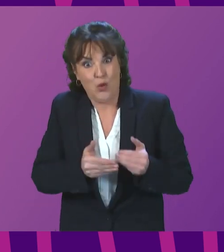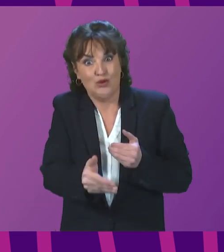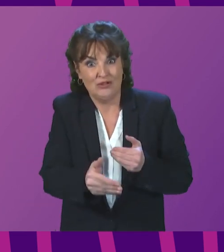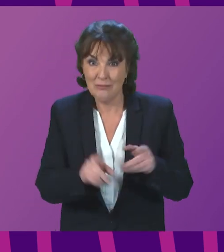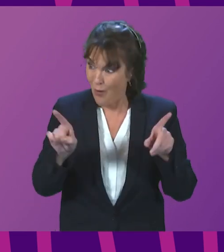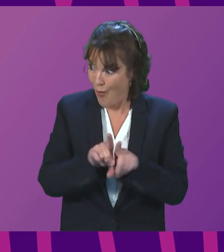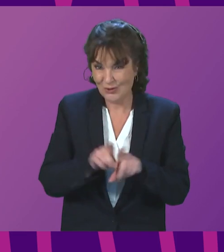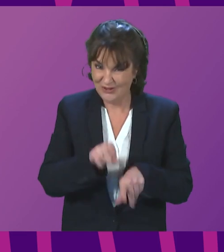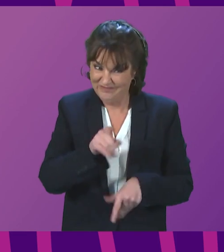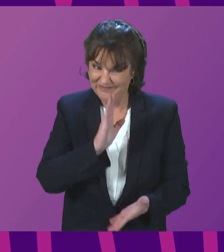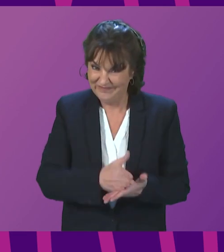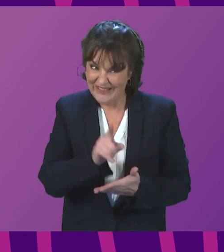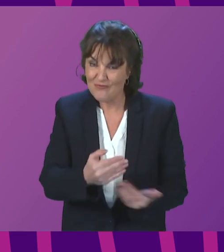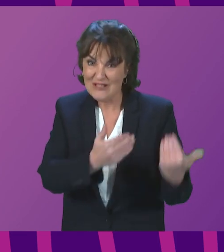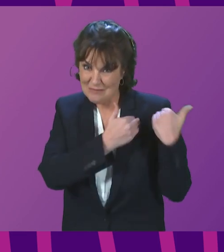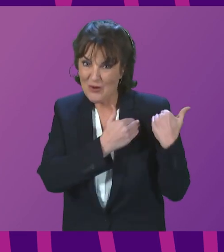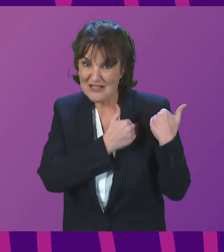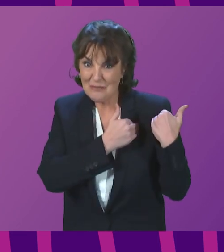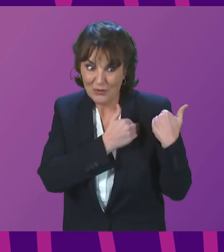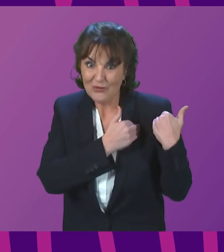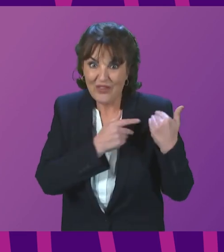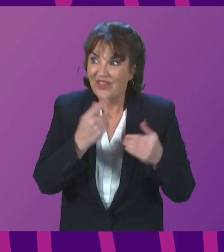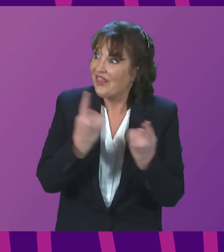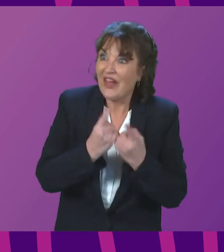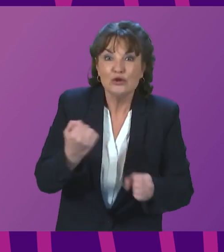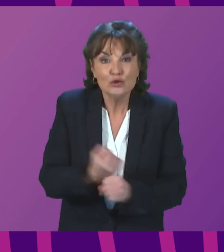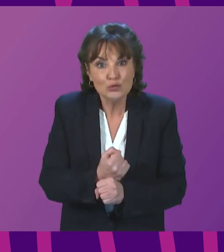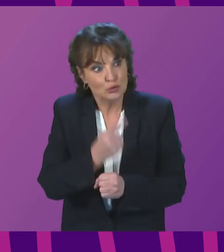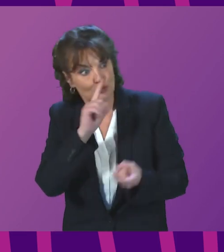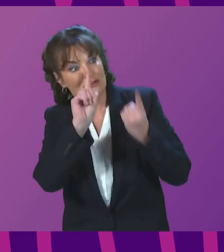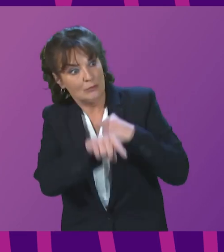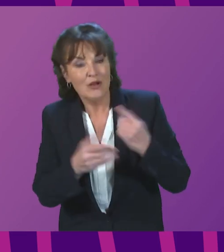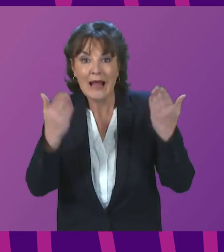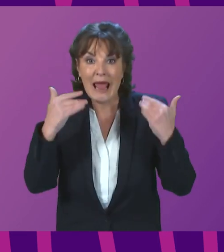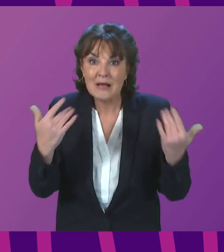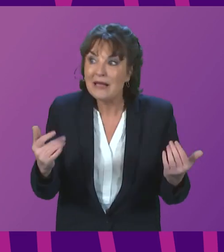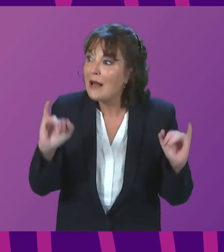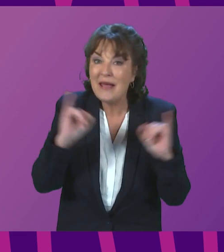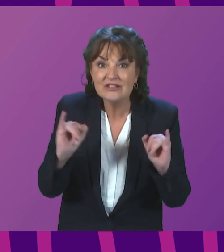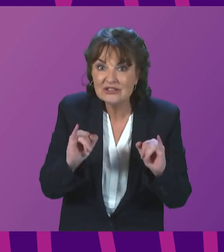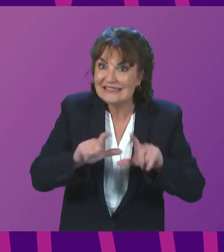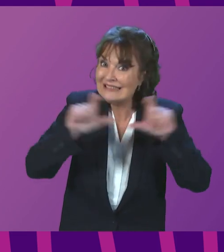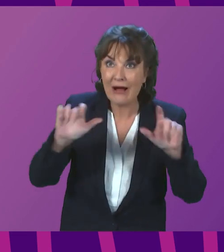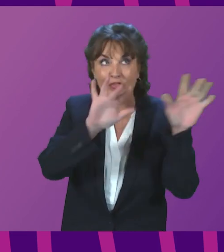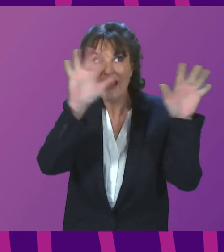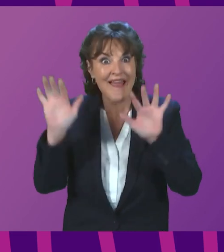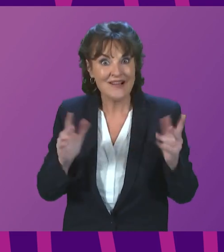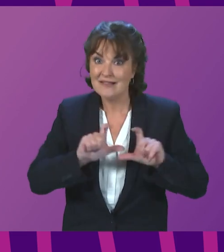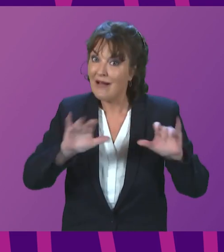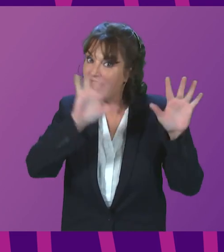frankly, the responsible action to take in response to the climate emergency, which I repeat, has not gone away. It has